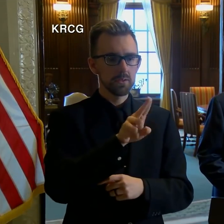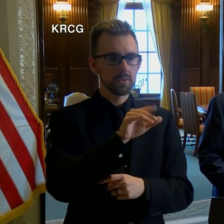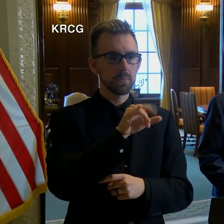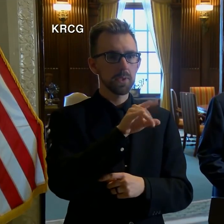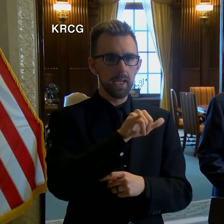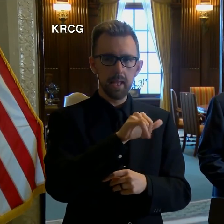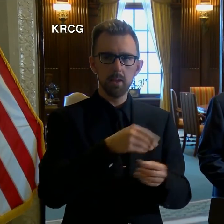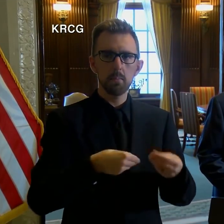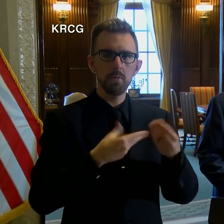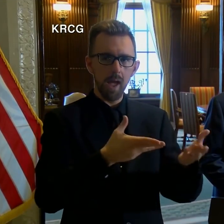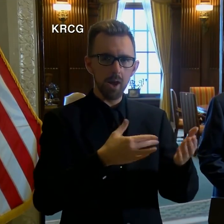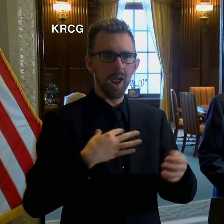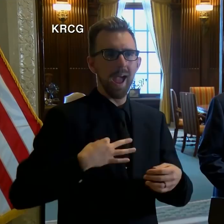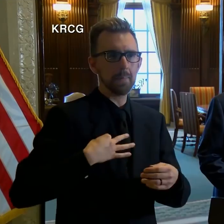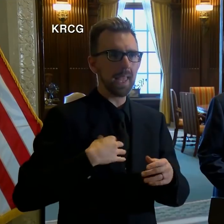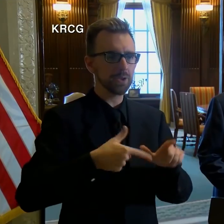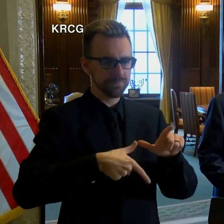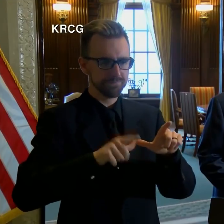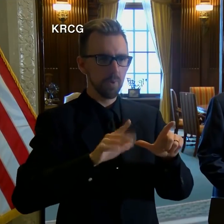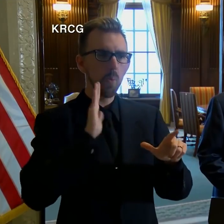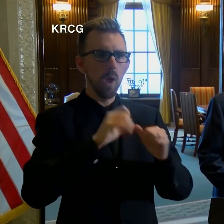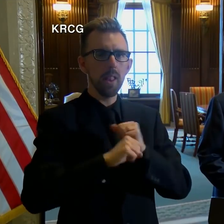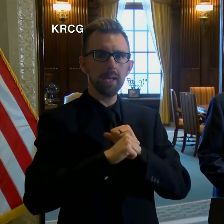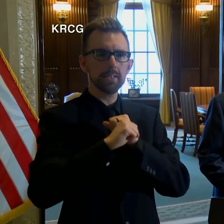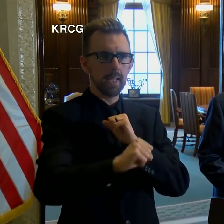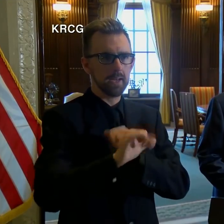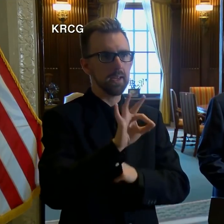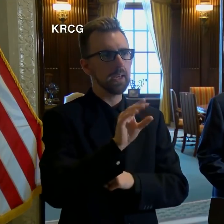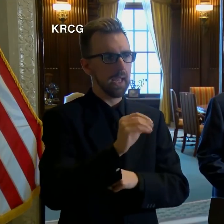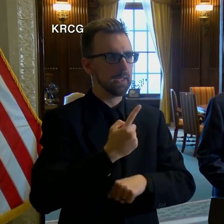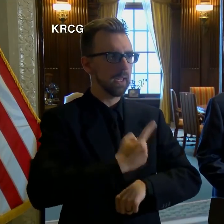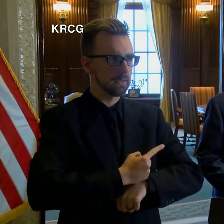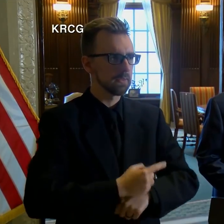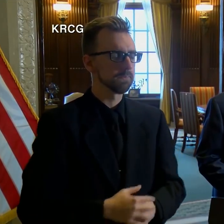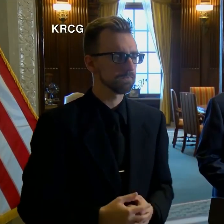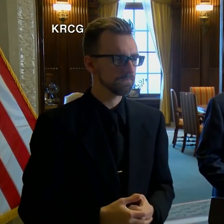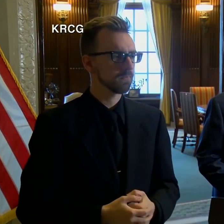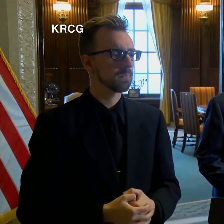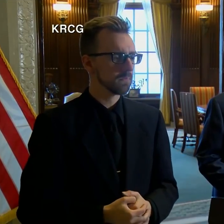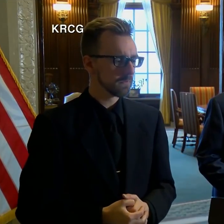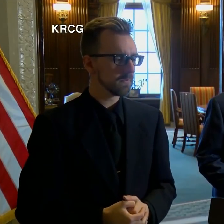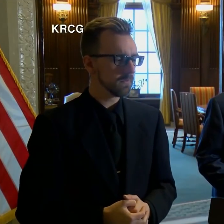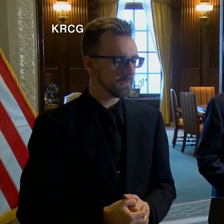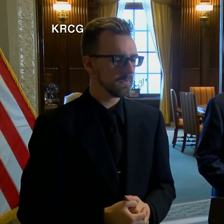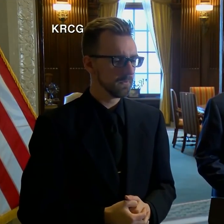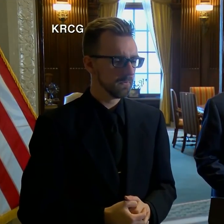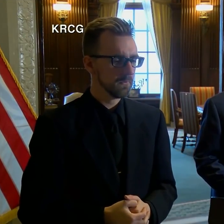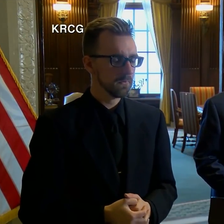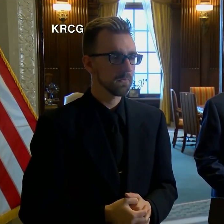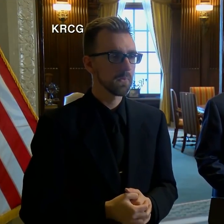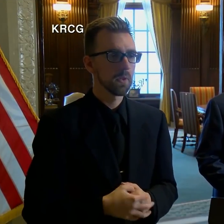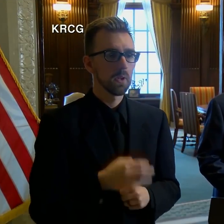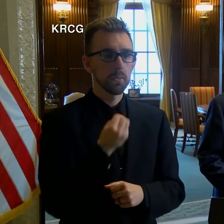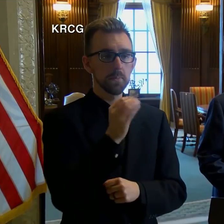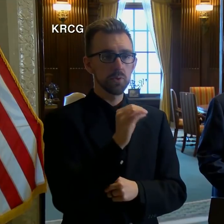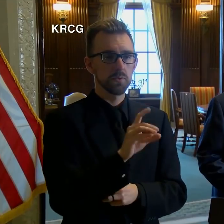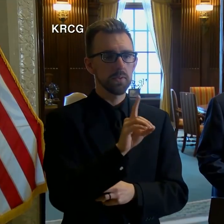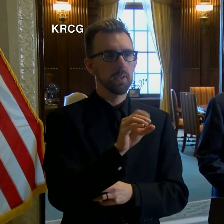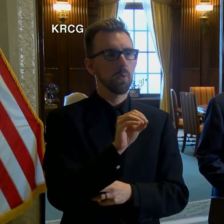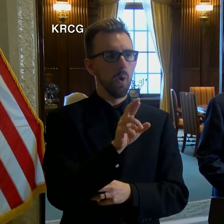application renewals will be extended 90 days. The Missouri Department of Revenue